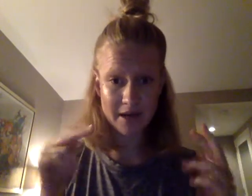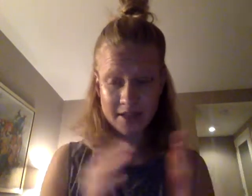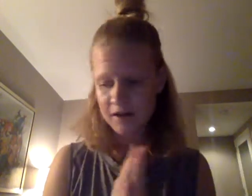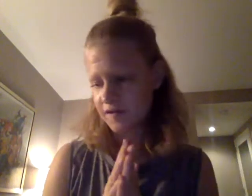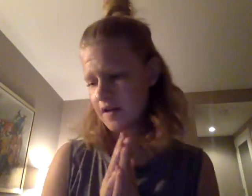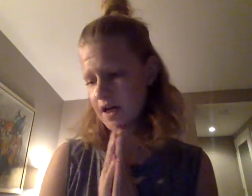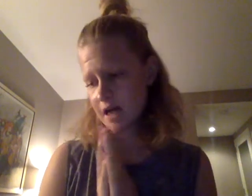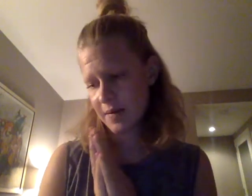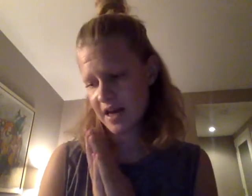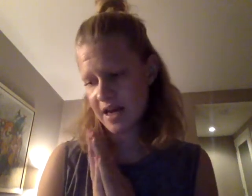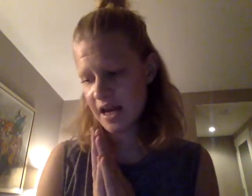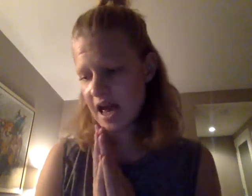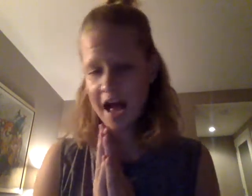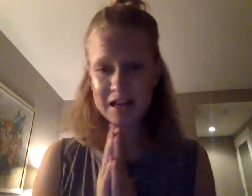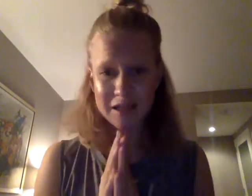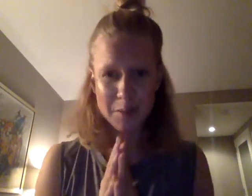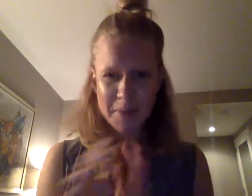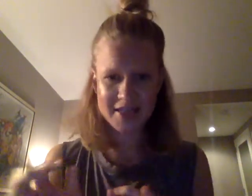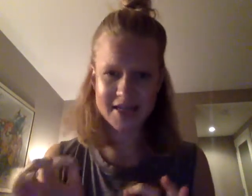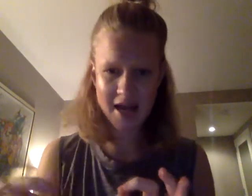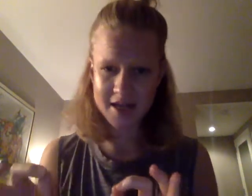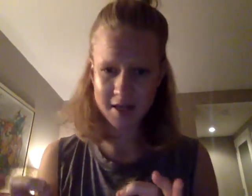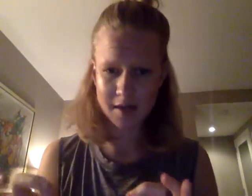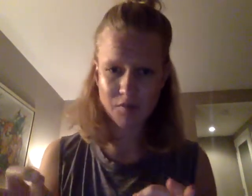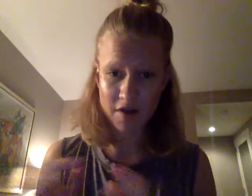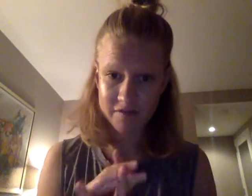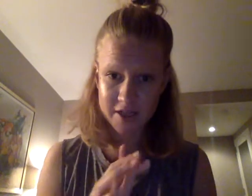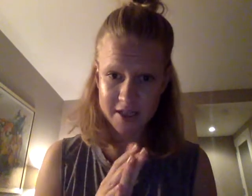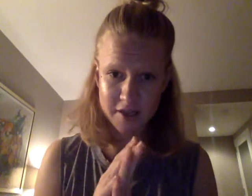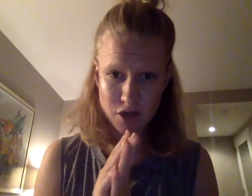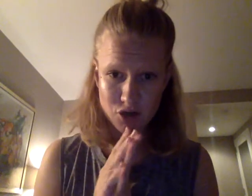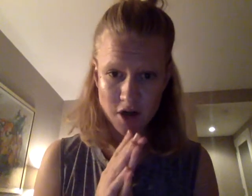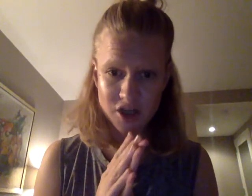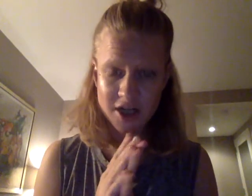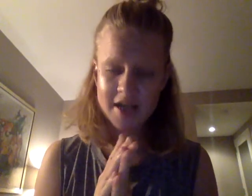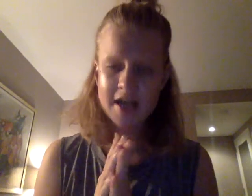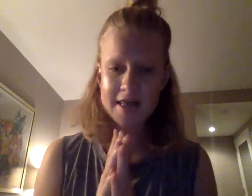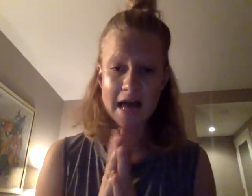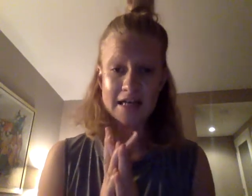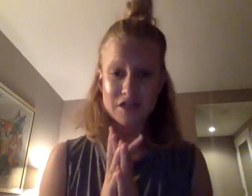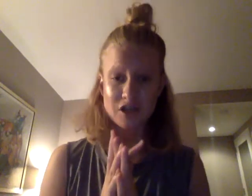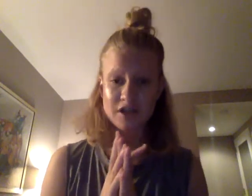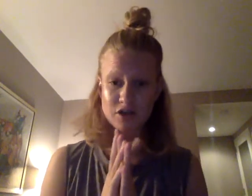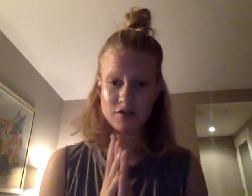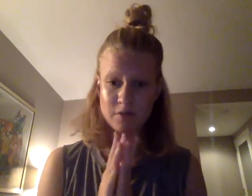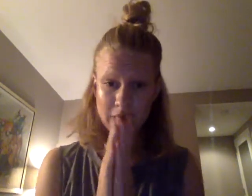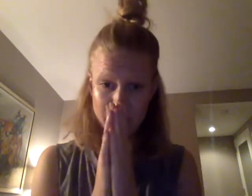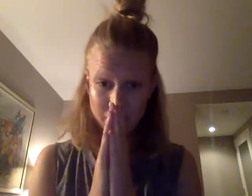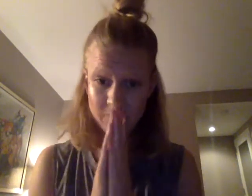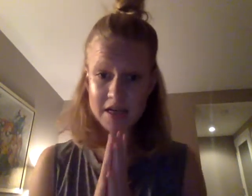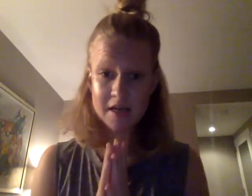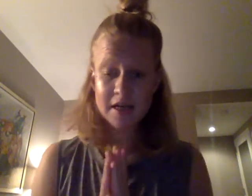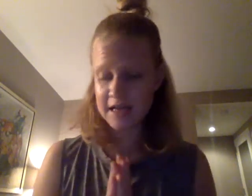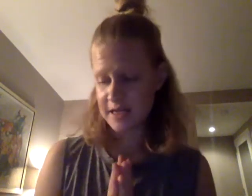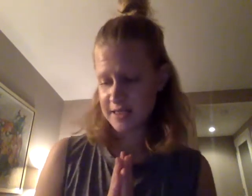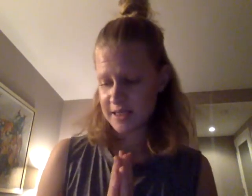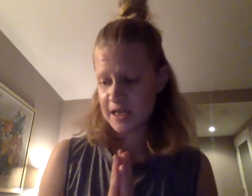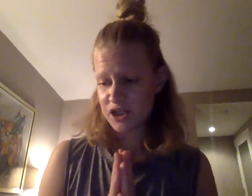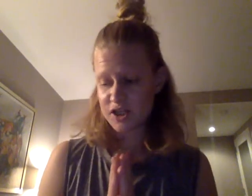myself. And I think the best tenant that they referenced in the introduction that is such a good reminder for me is just